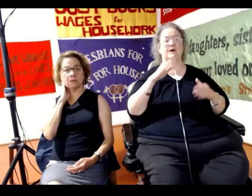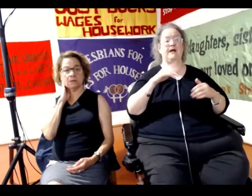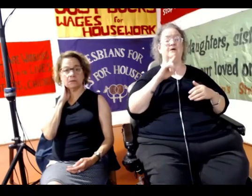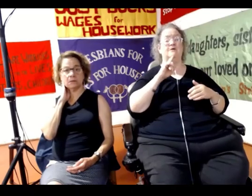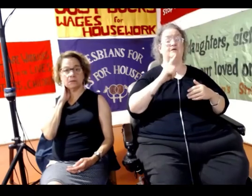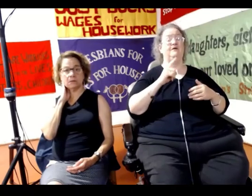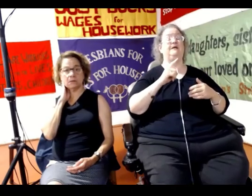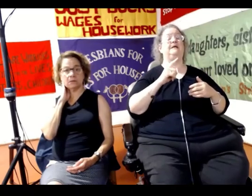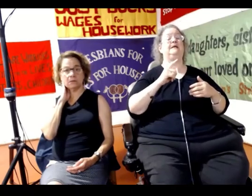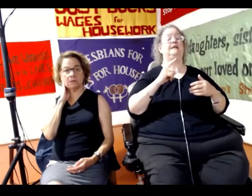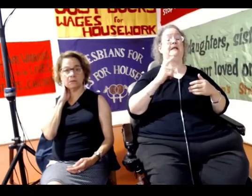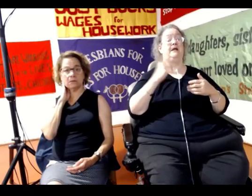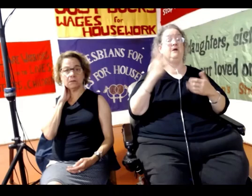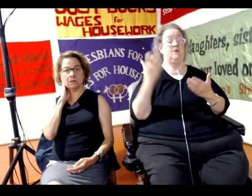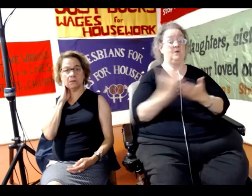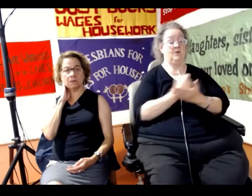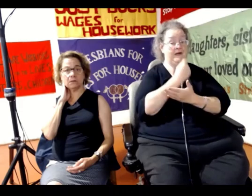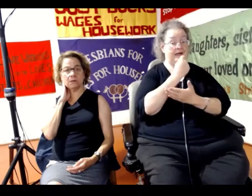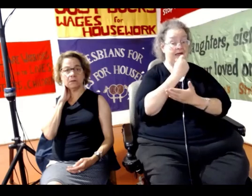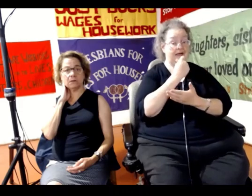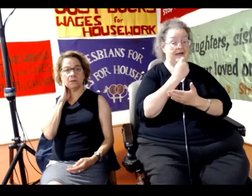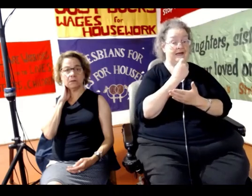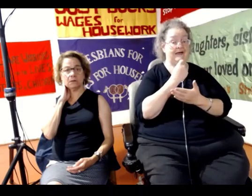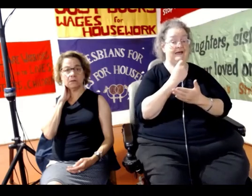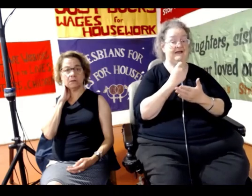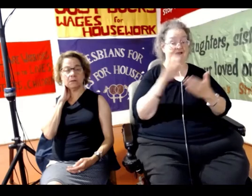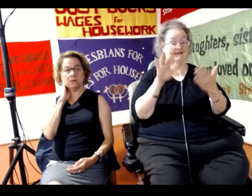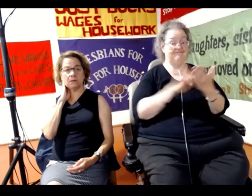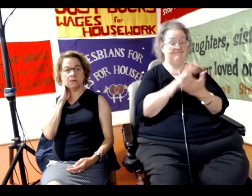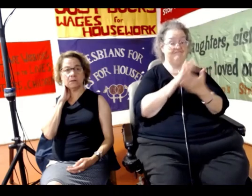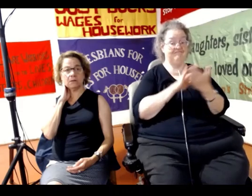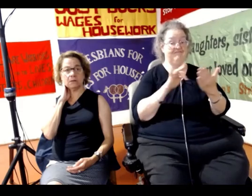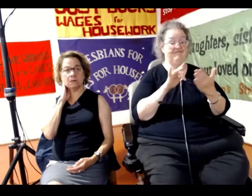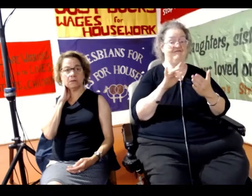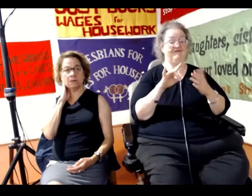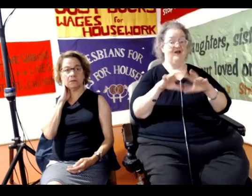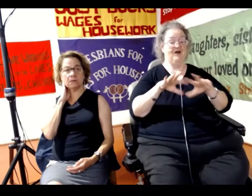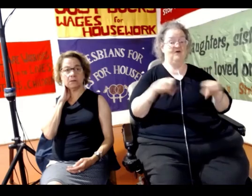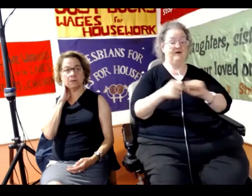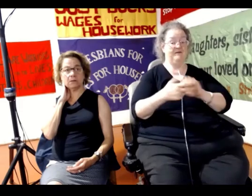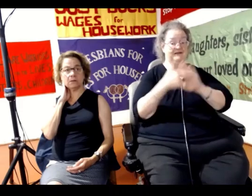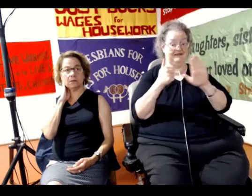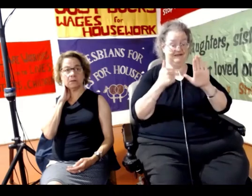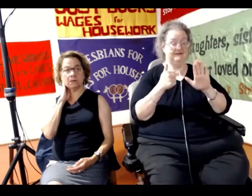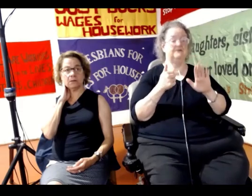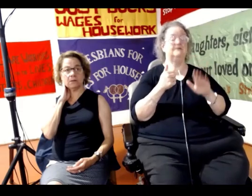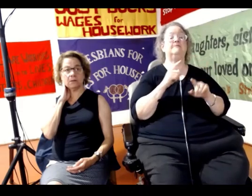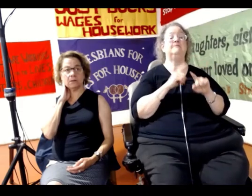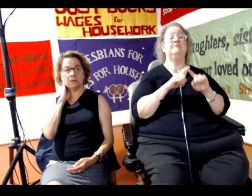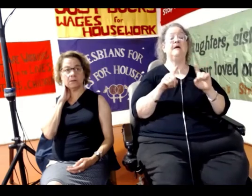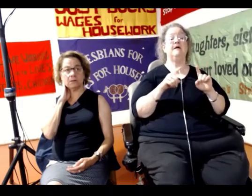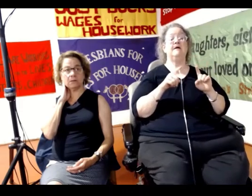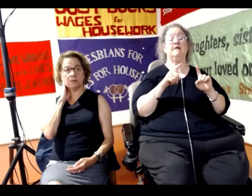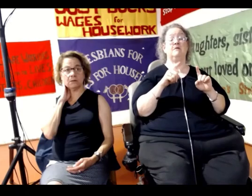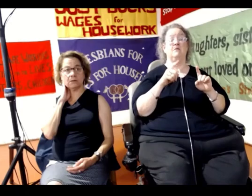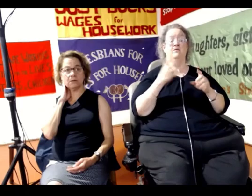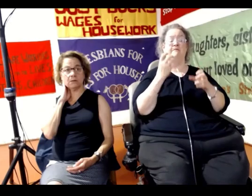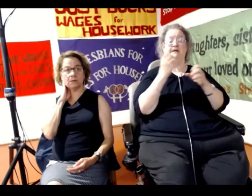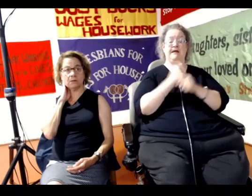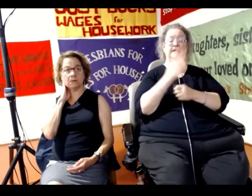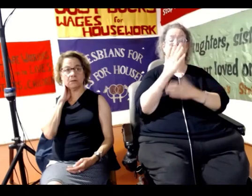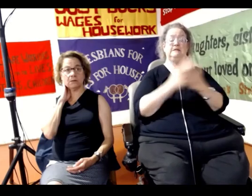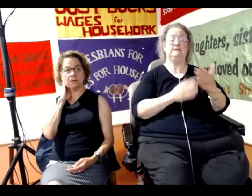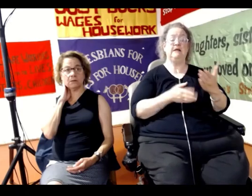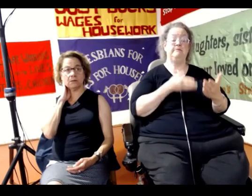winning decriminalization, but you never know. But we do win a lot of cases, getting prosecutions dropped. For